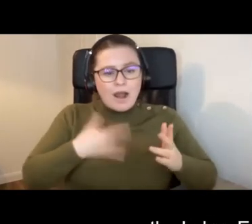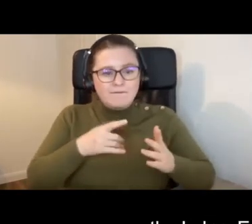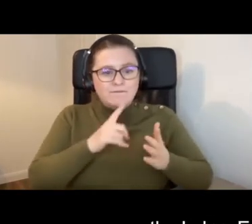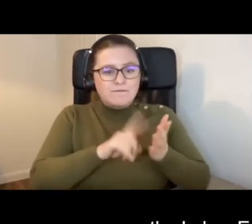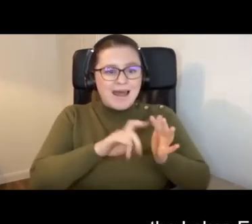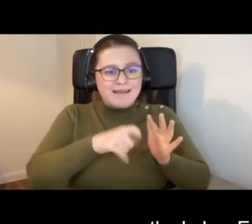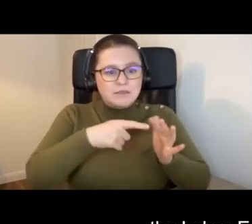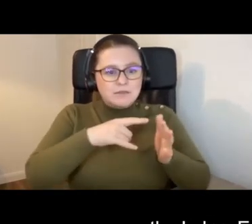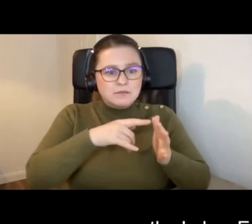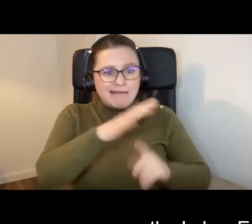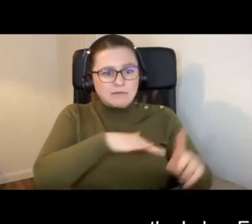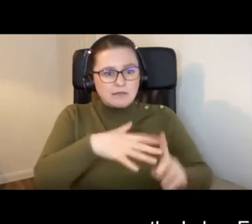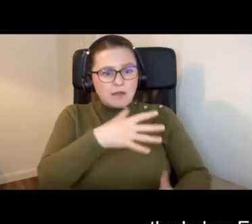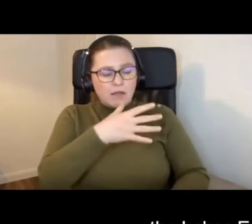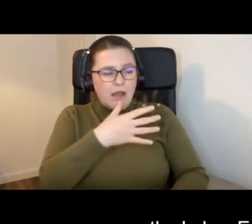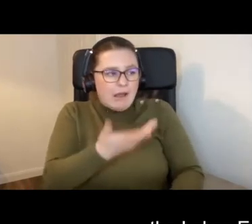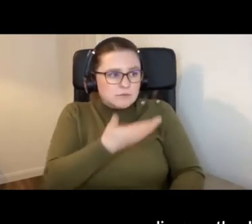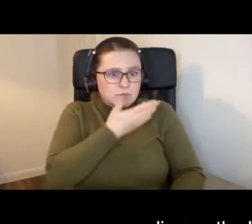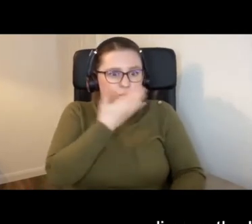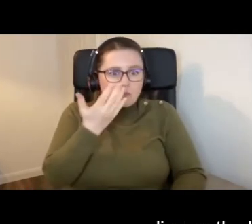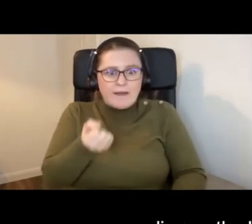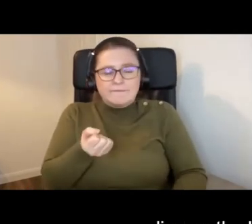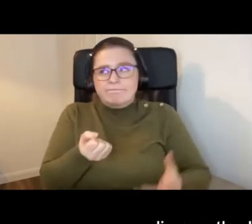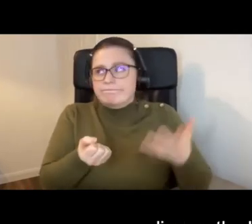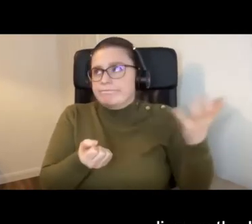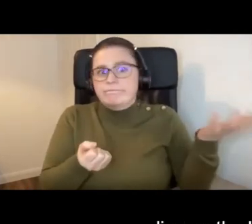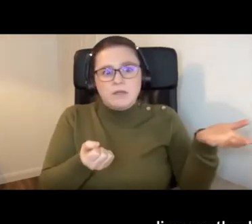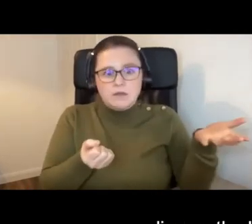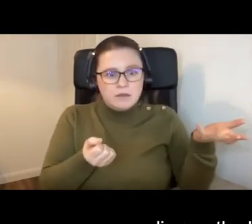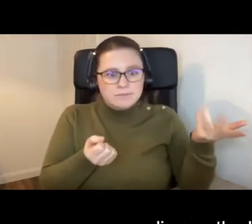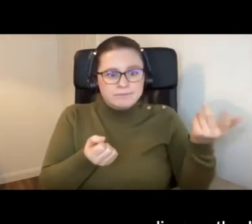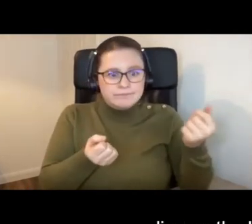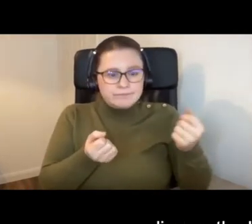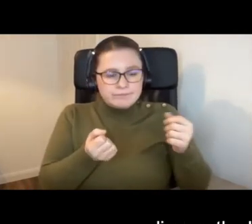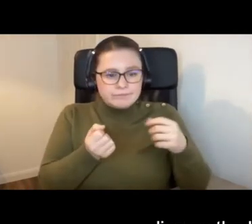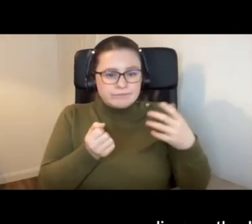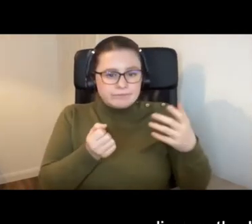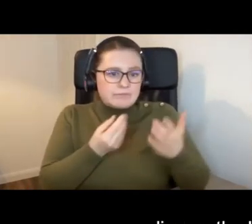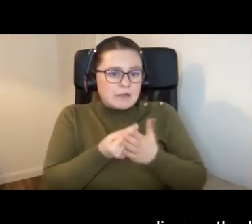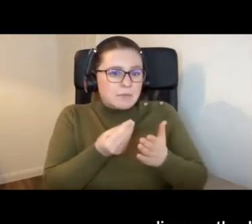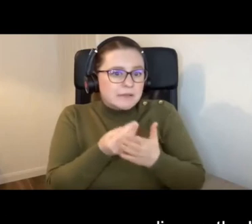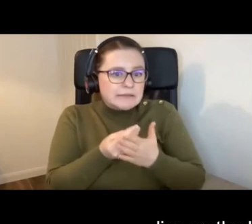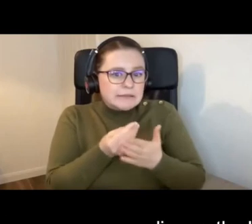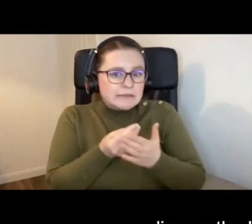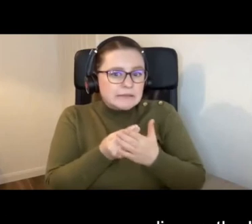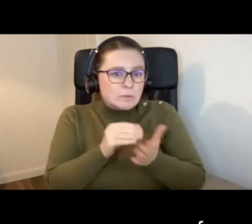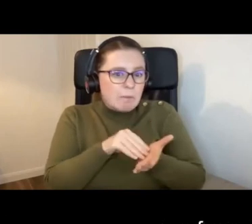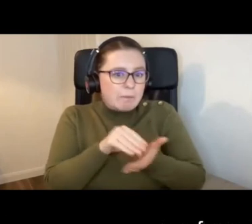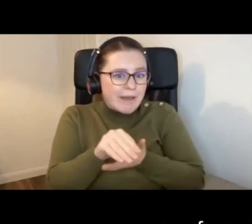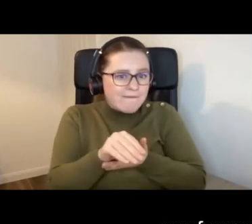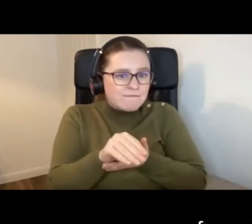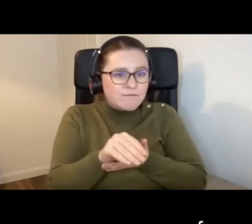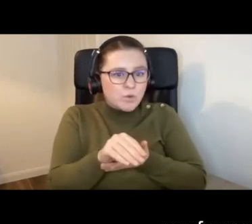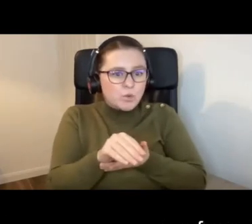Estate and don't have the money to pay for